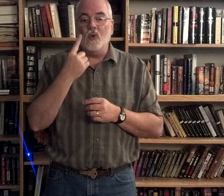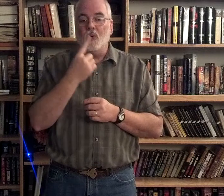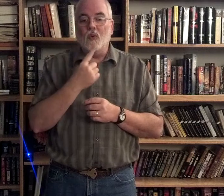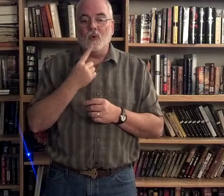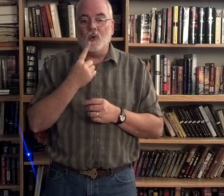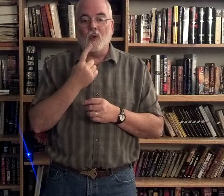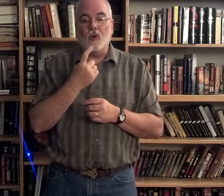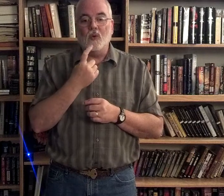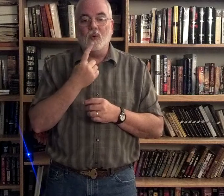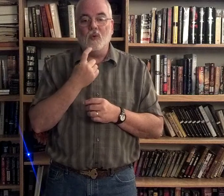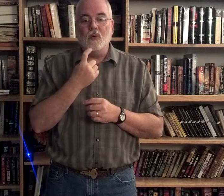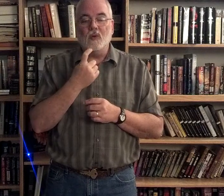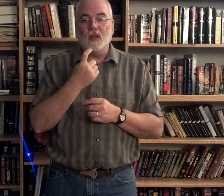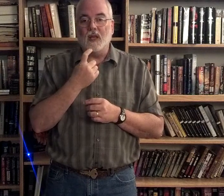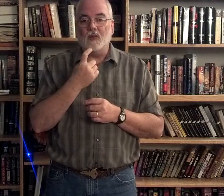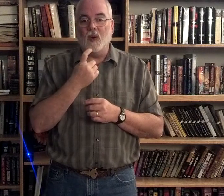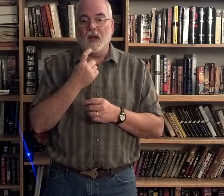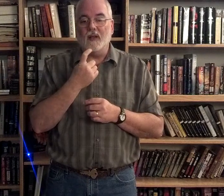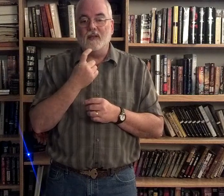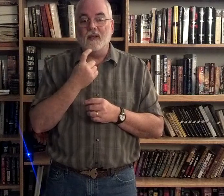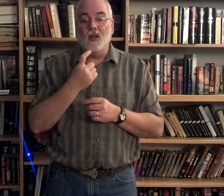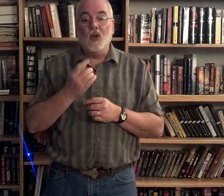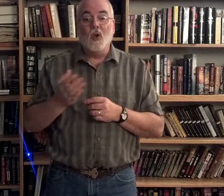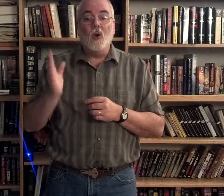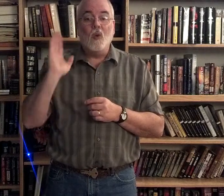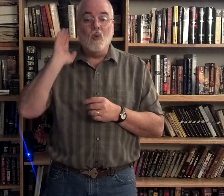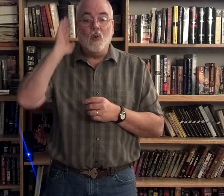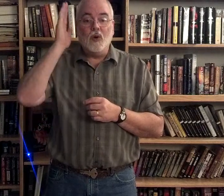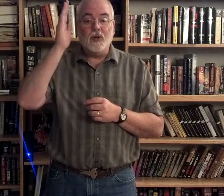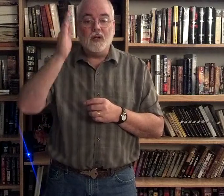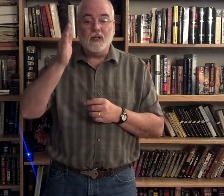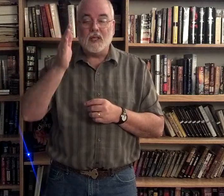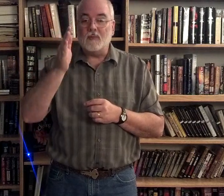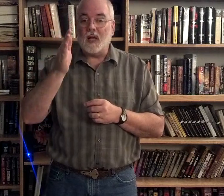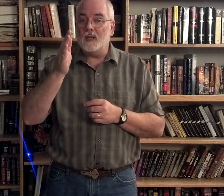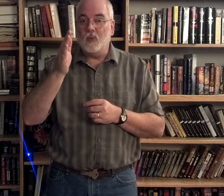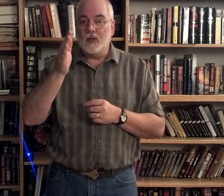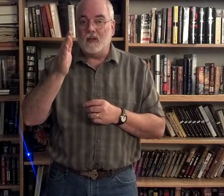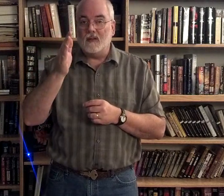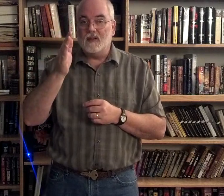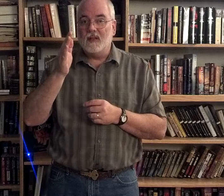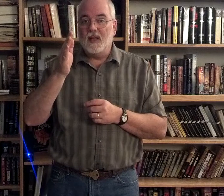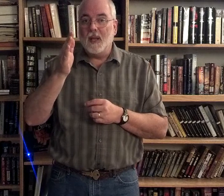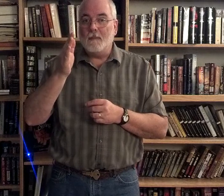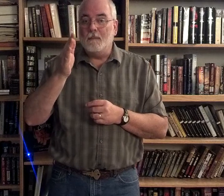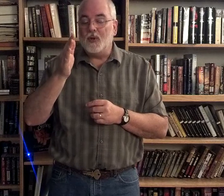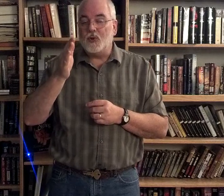or who, either way, would, same sign as will, betray,